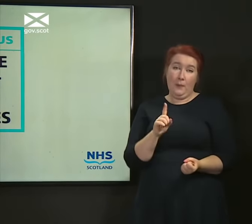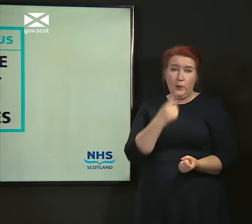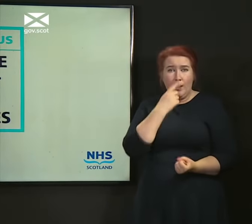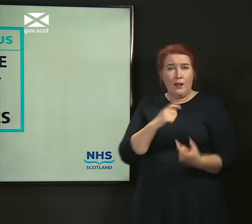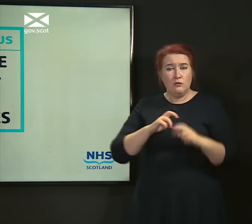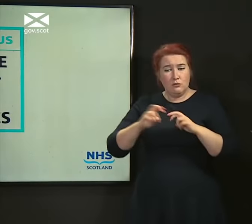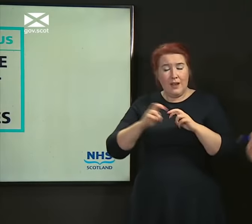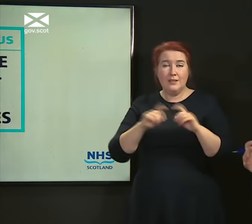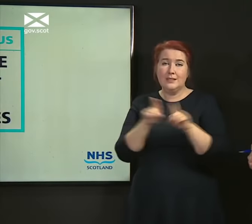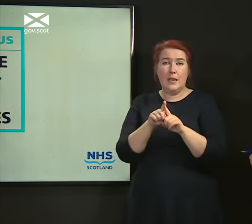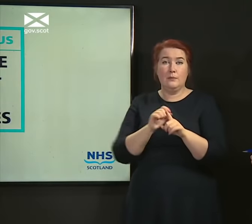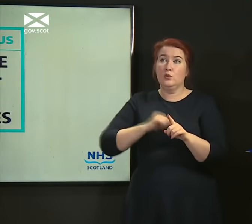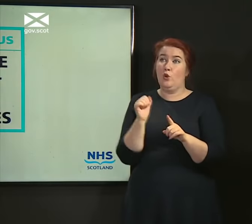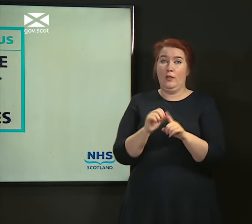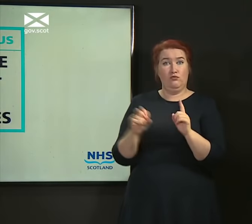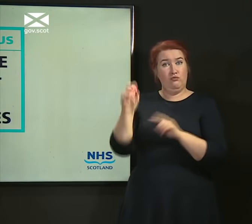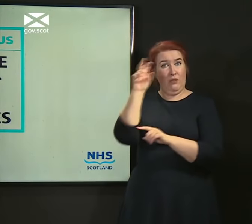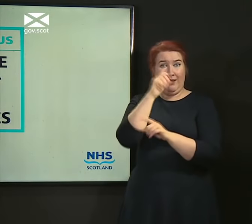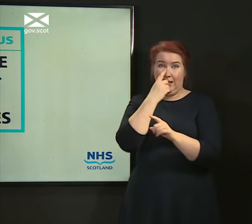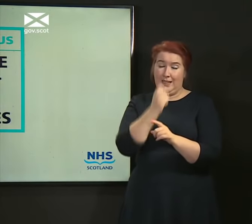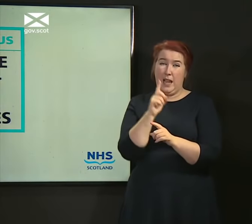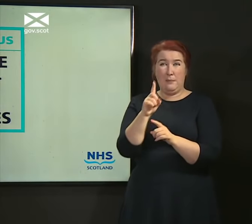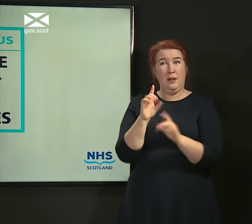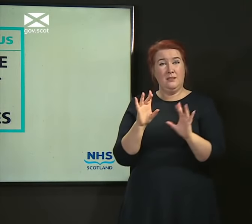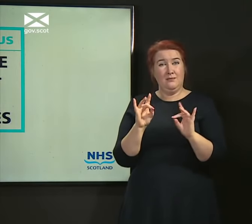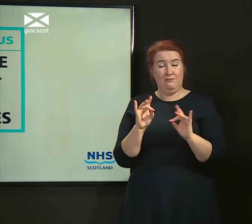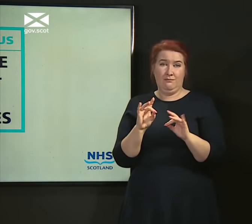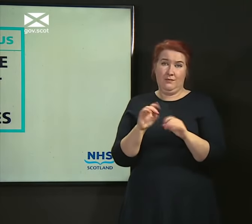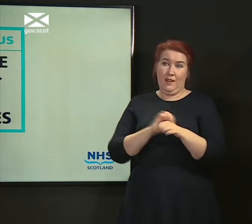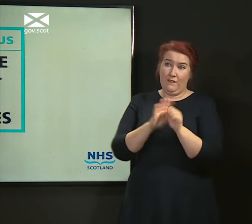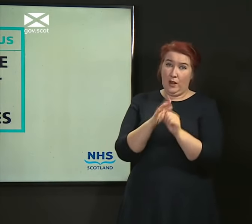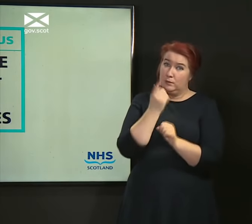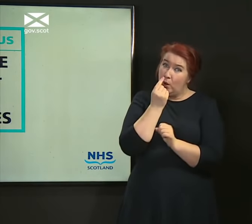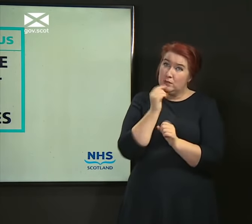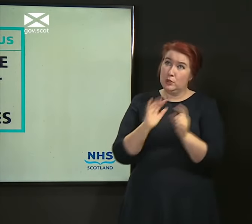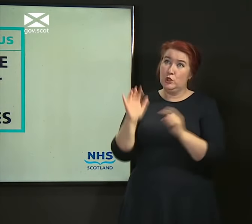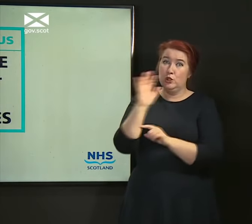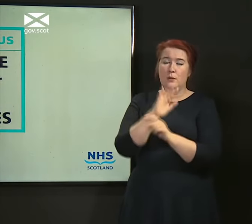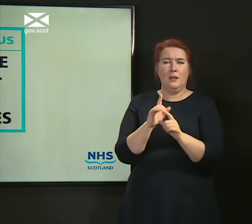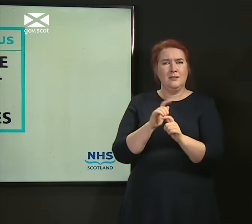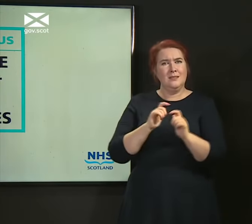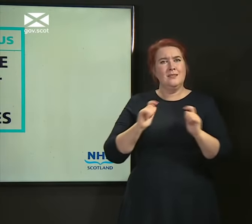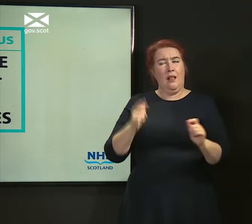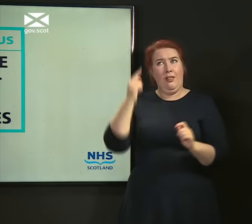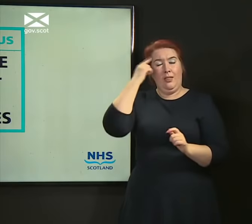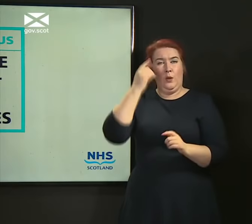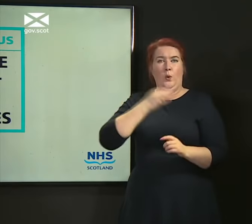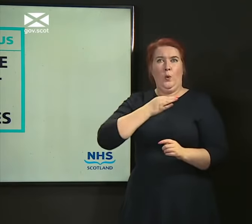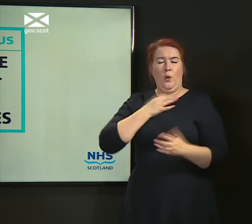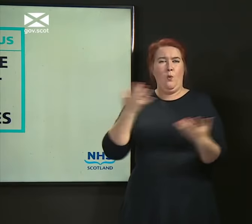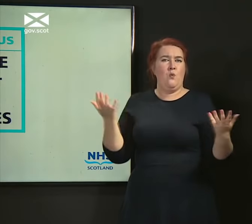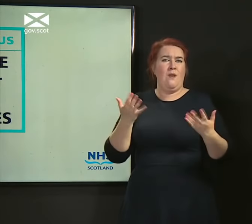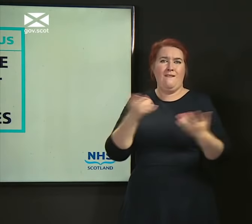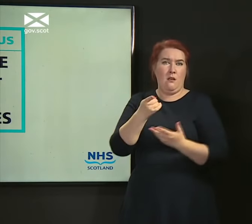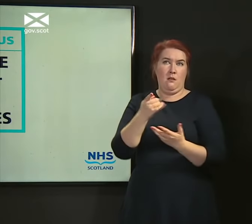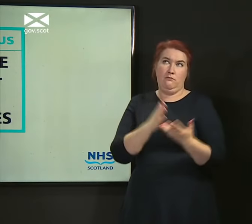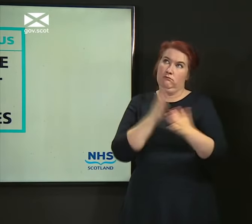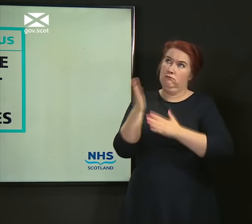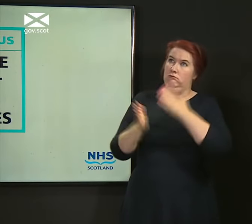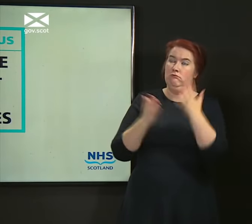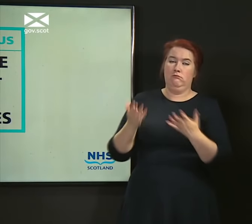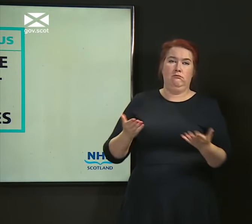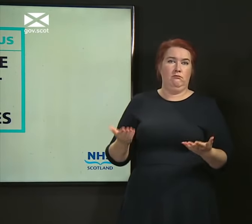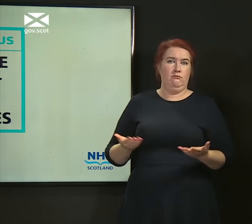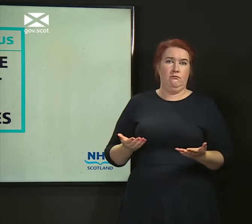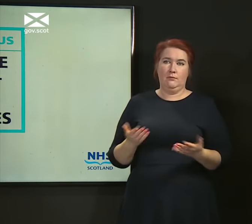travel in Scotland, and there may be virus there. You've got to think about that risk wherever you are, and follow the rules, and avoid